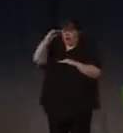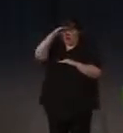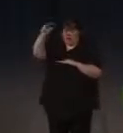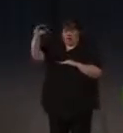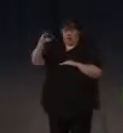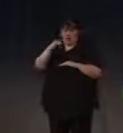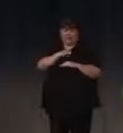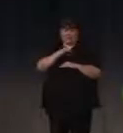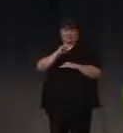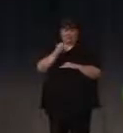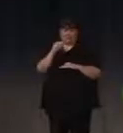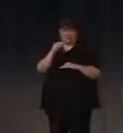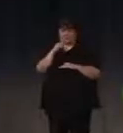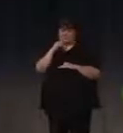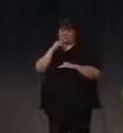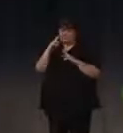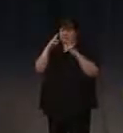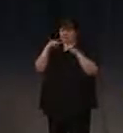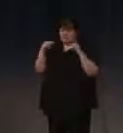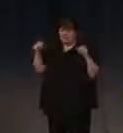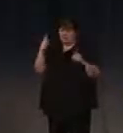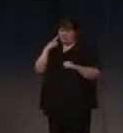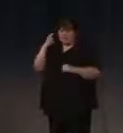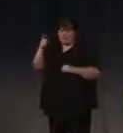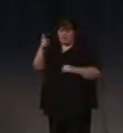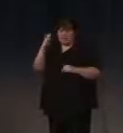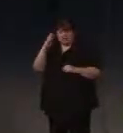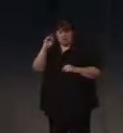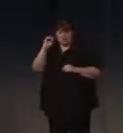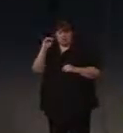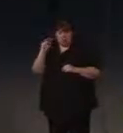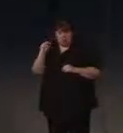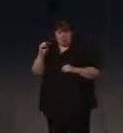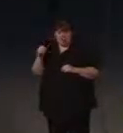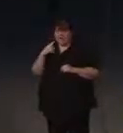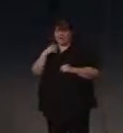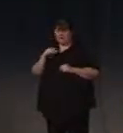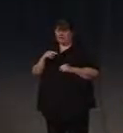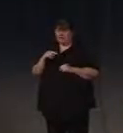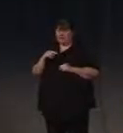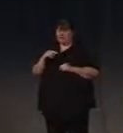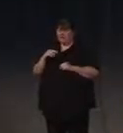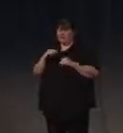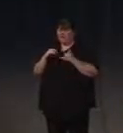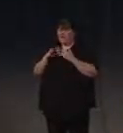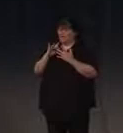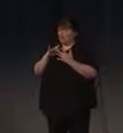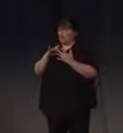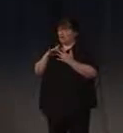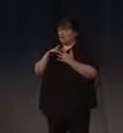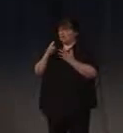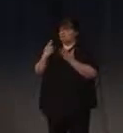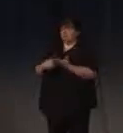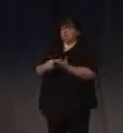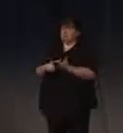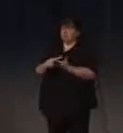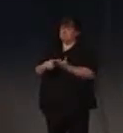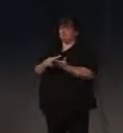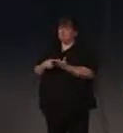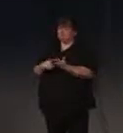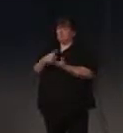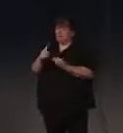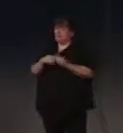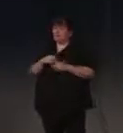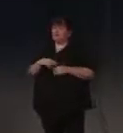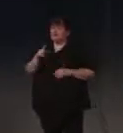lasagna. I think Bruno Latour, and there's a talk online of the session that we were all in at the Hangar Bicocca, and